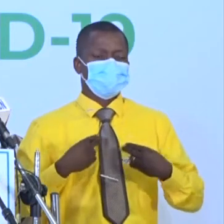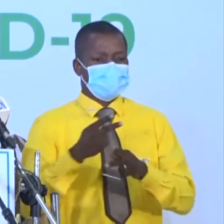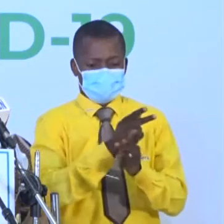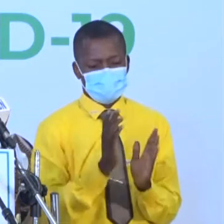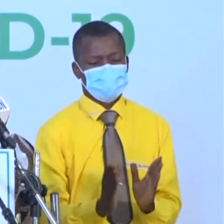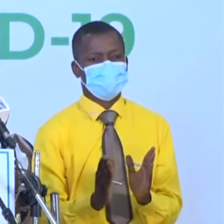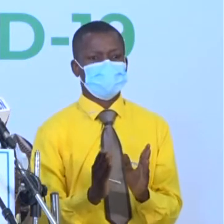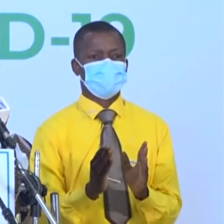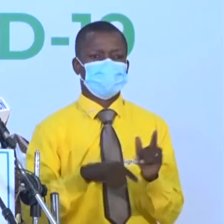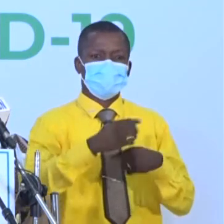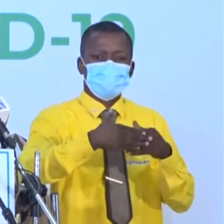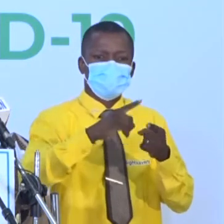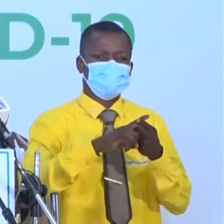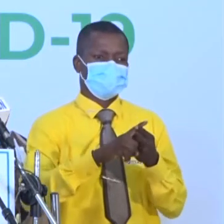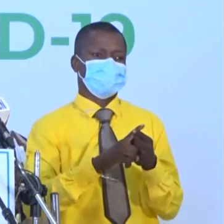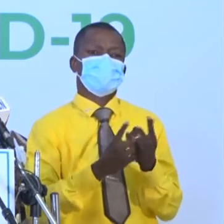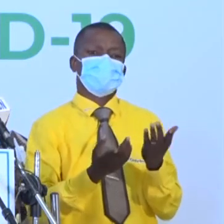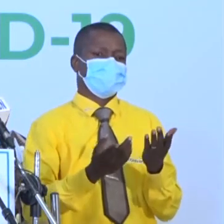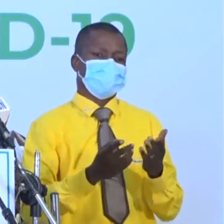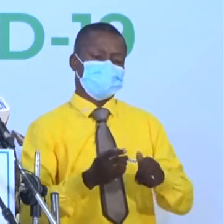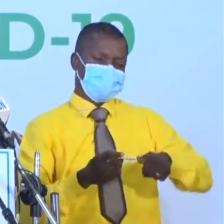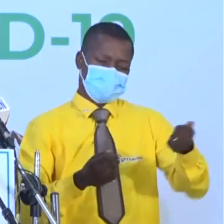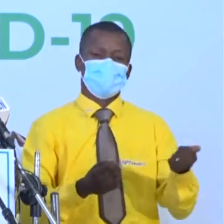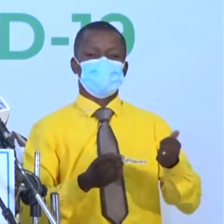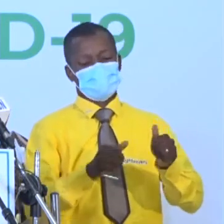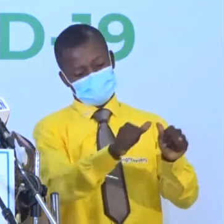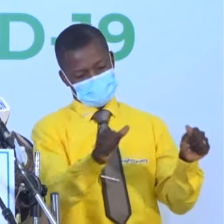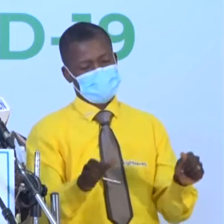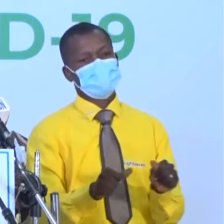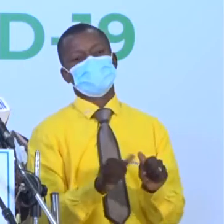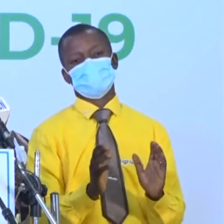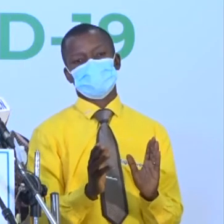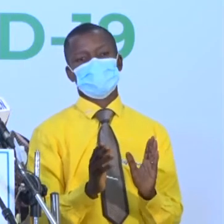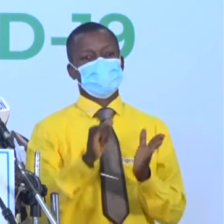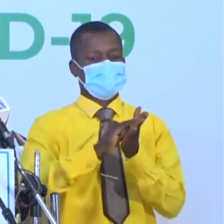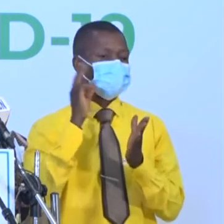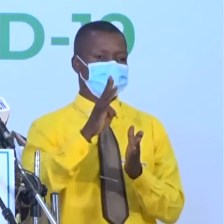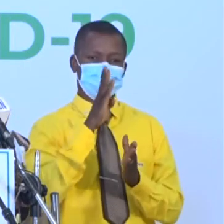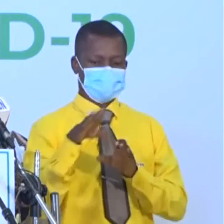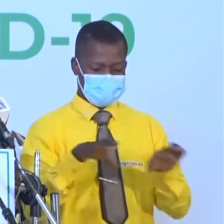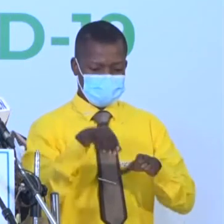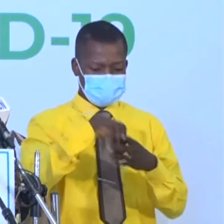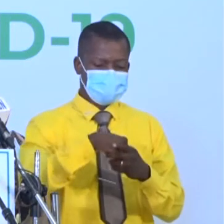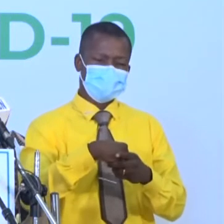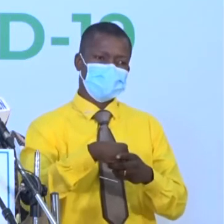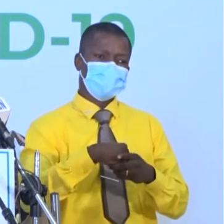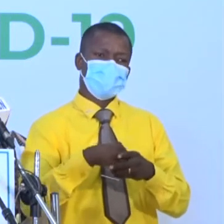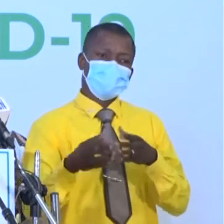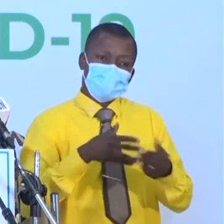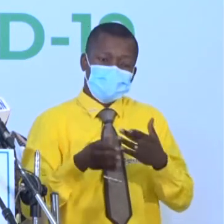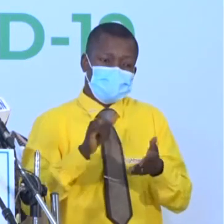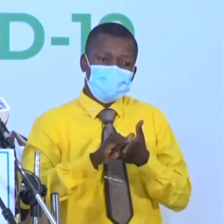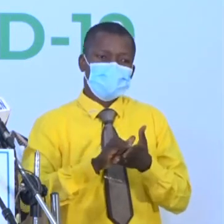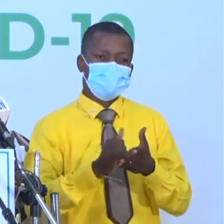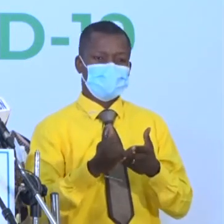National Briefing of the Presidential Task Force. According to him, most of the medicines and medical consumables in the stores are stored